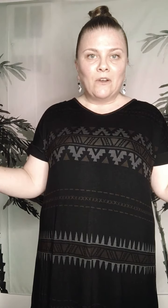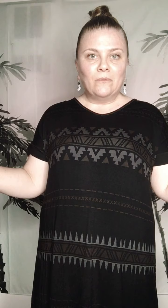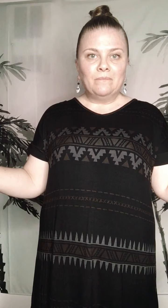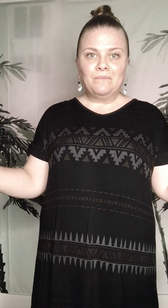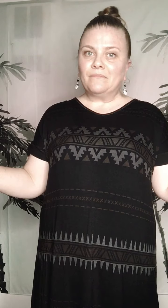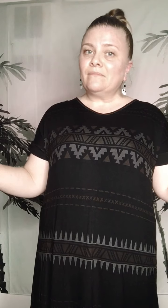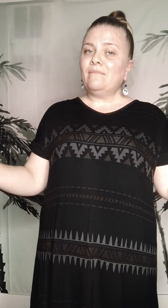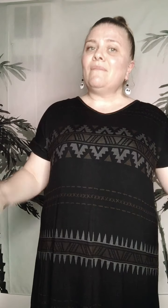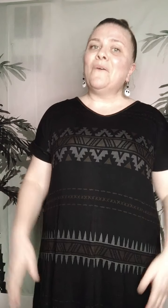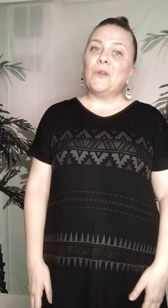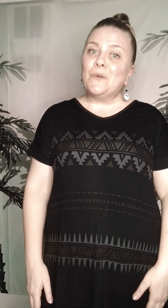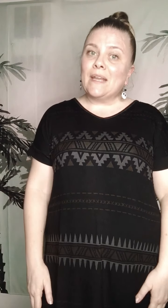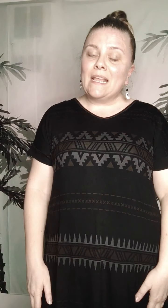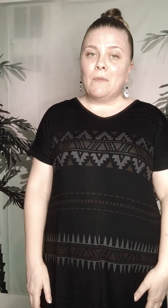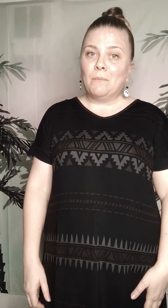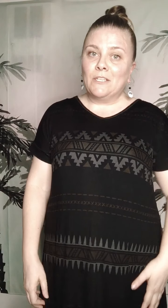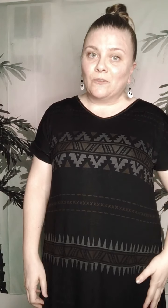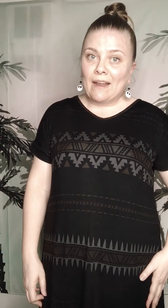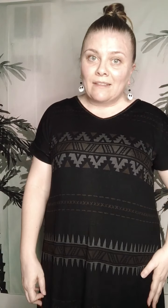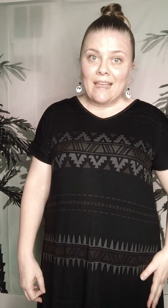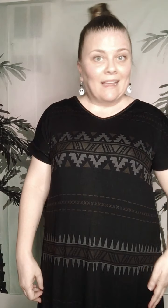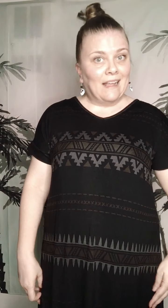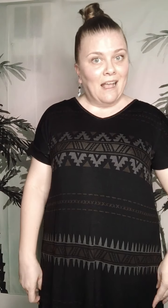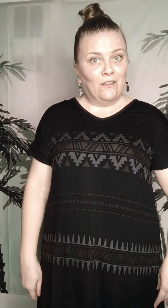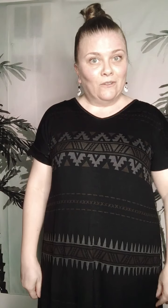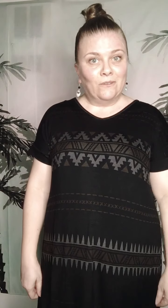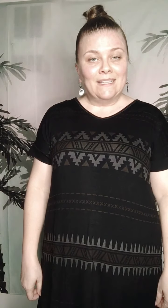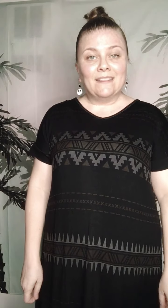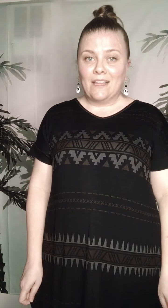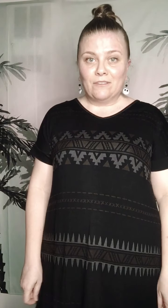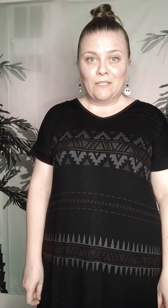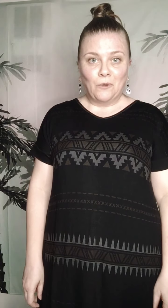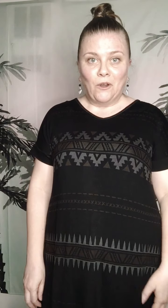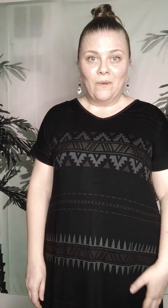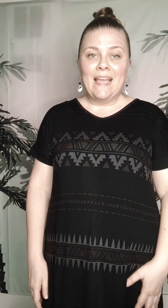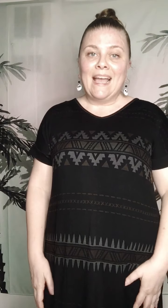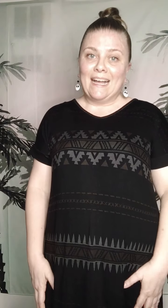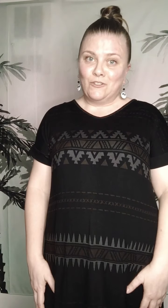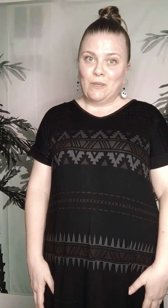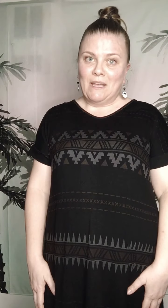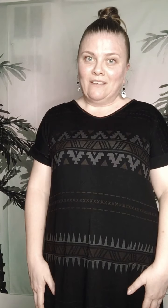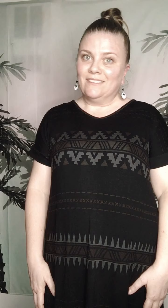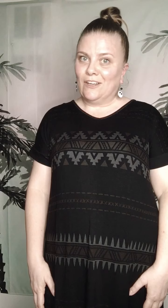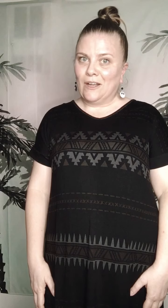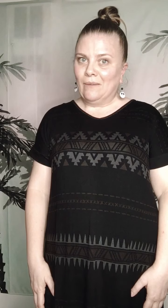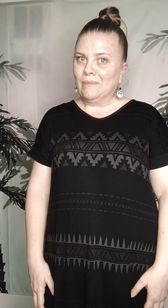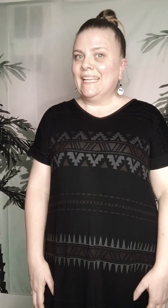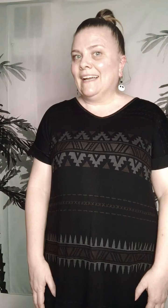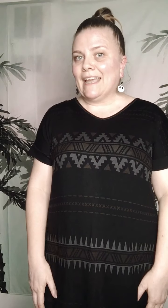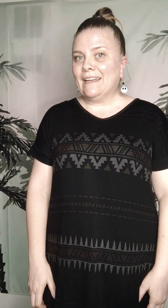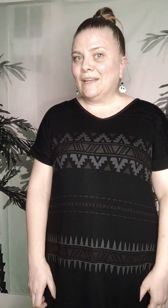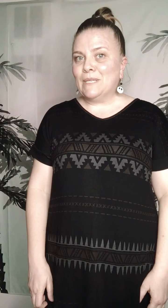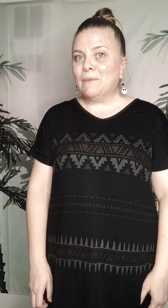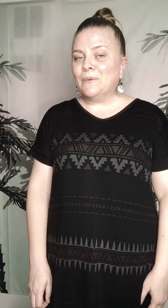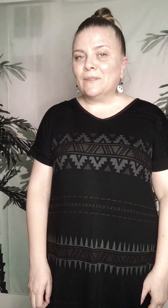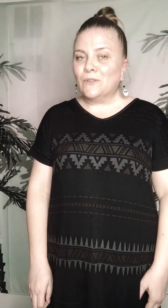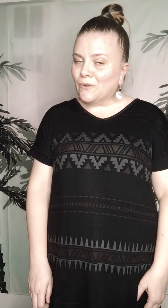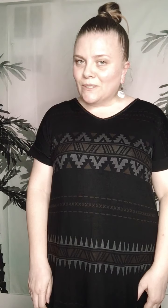or you can email me directly at hellolovelyrow at gmail.com. Again, I'm Debbie with LuLaRoe